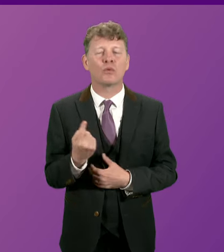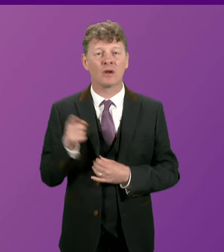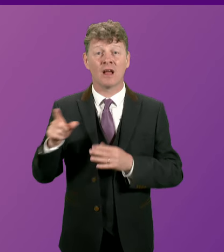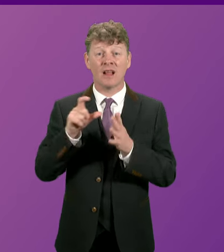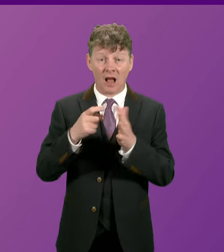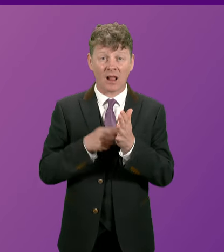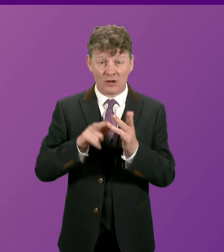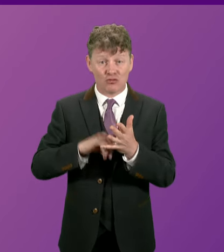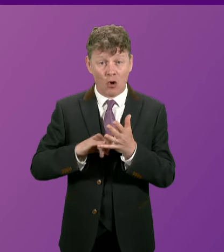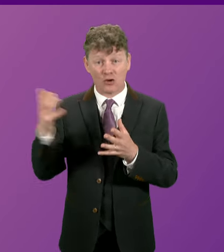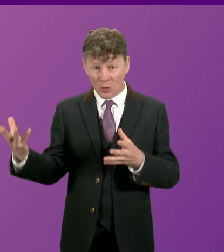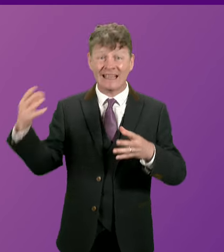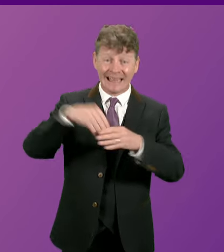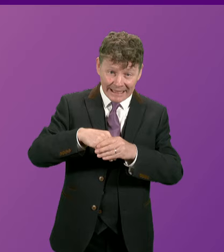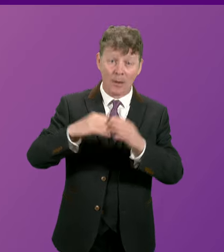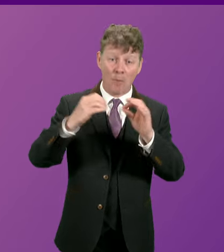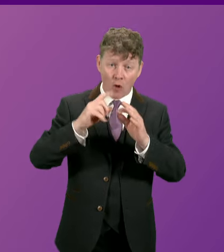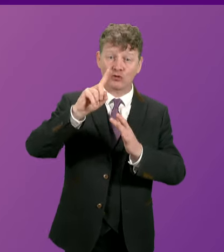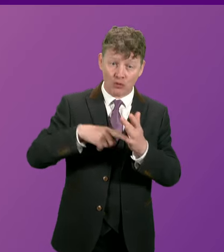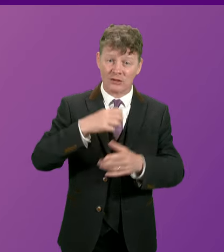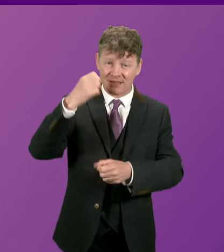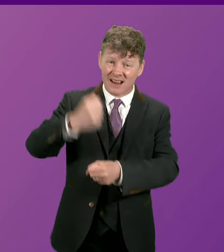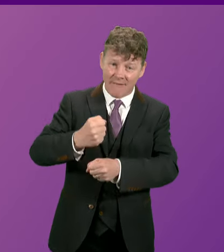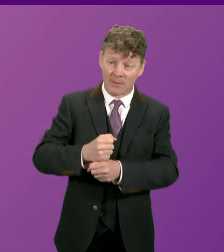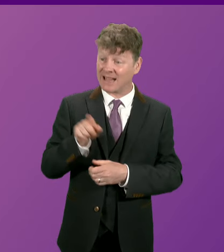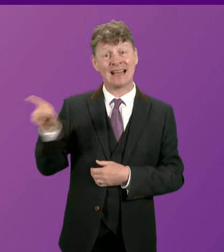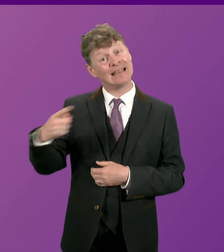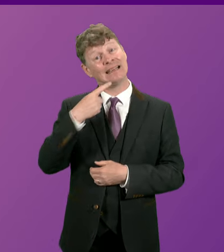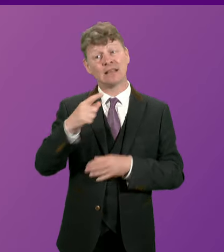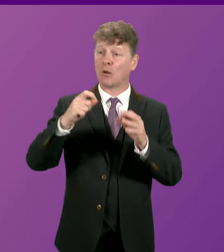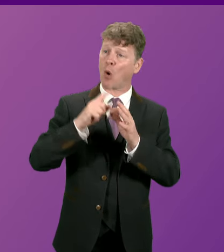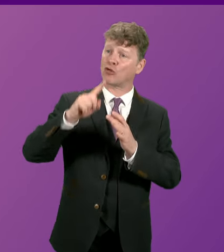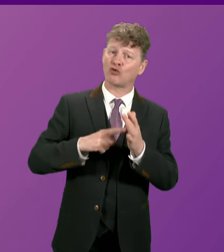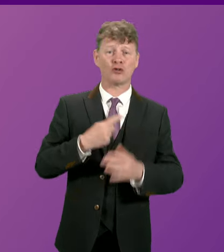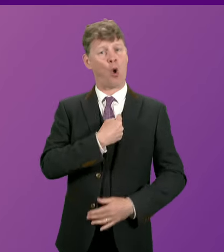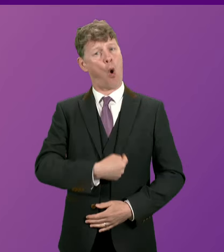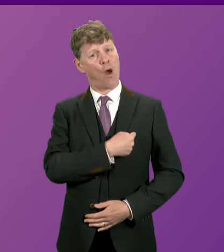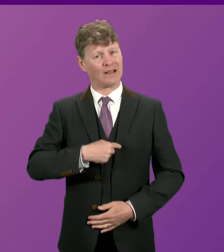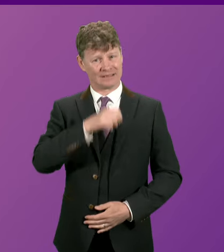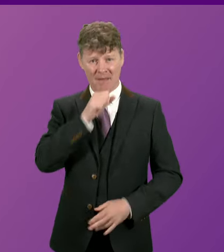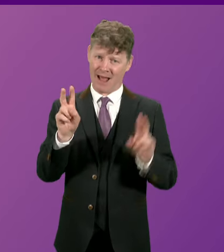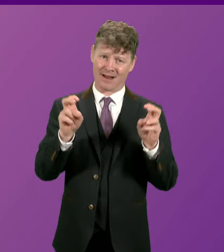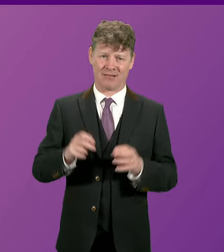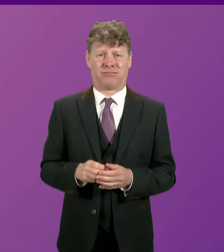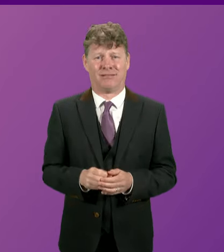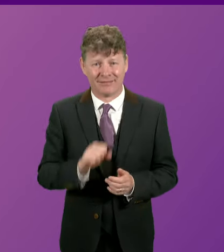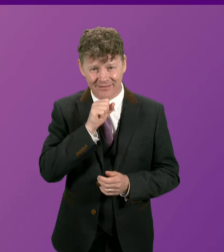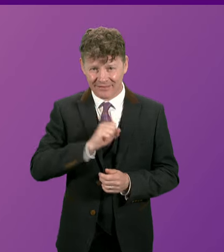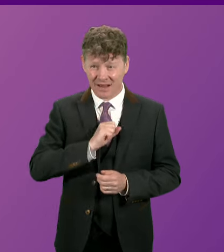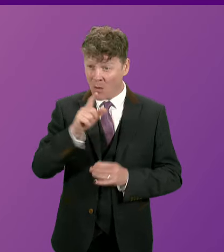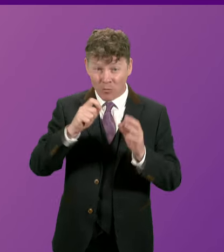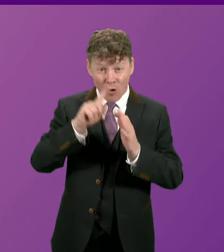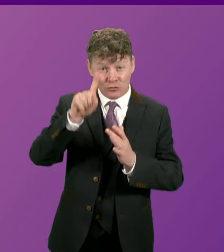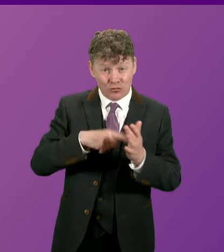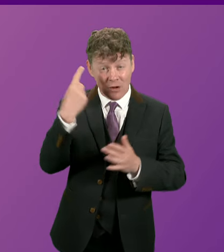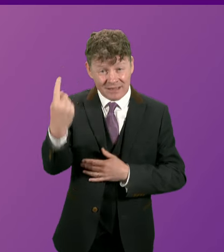Boris Johnson's government. He called Boris Johnson an honest man. That would be the Boris Johnson. He was not